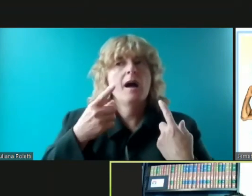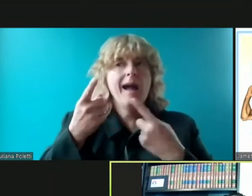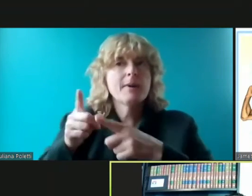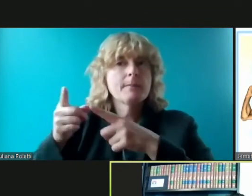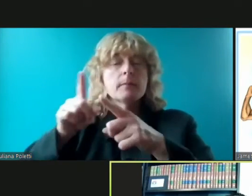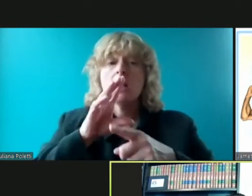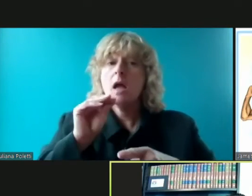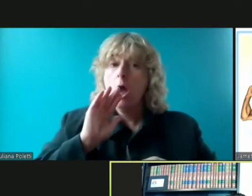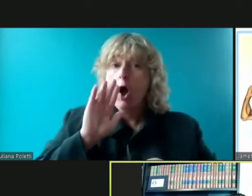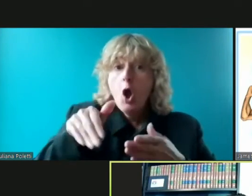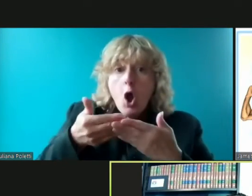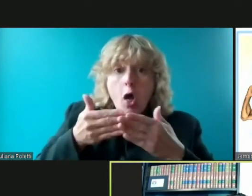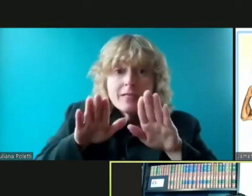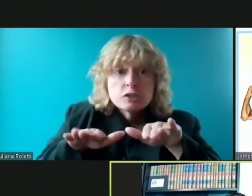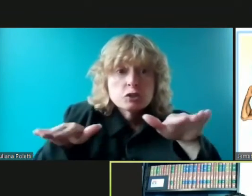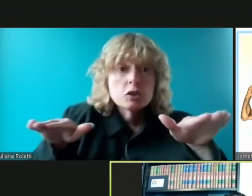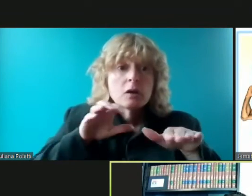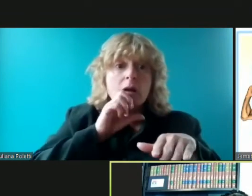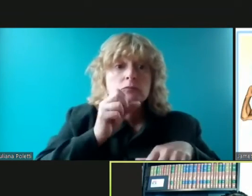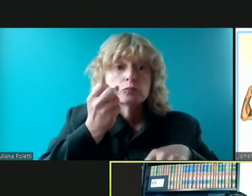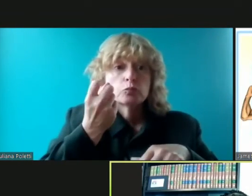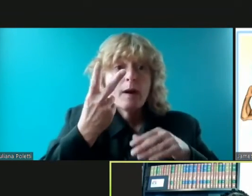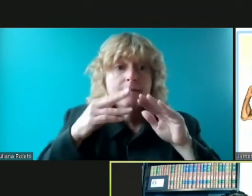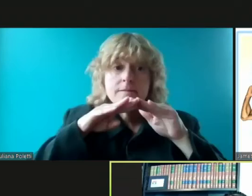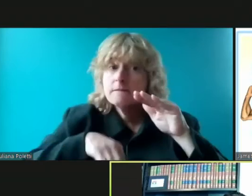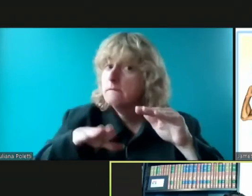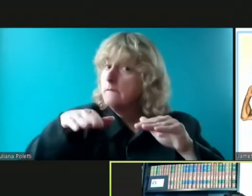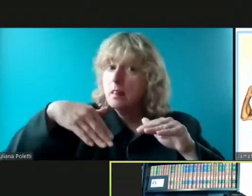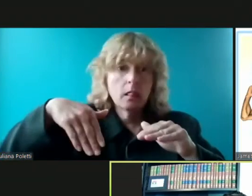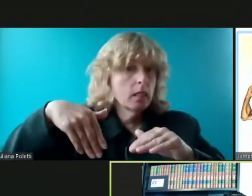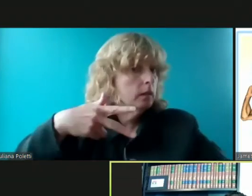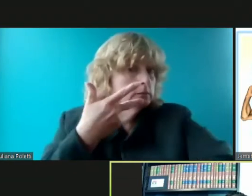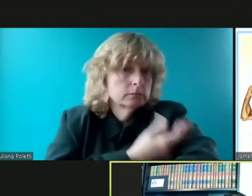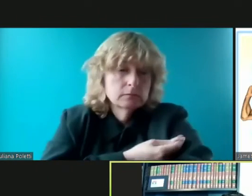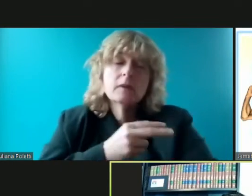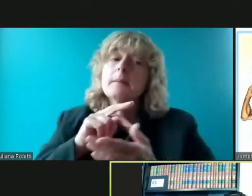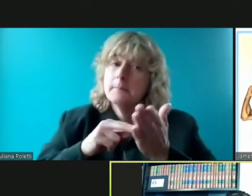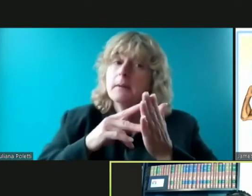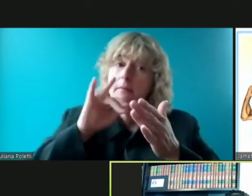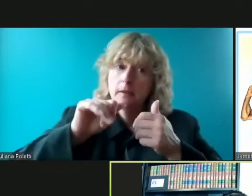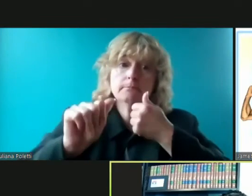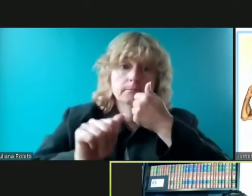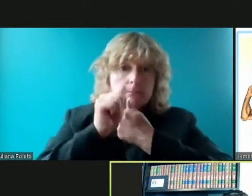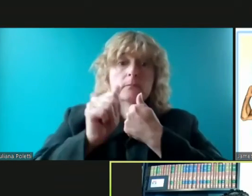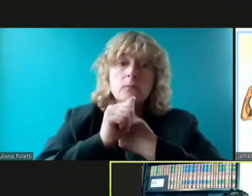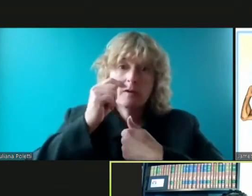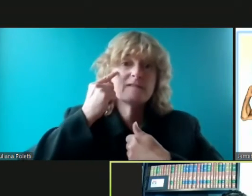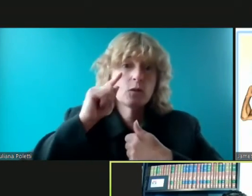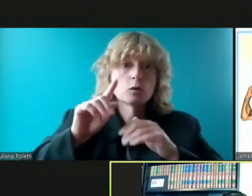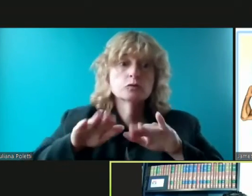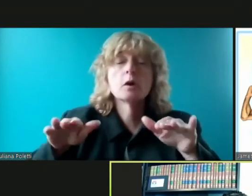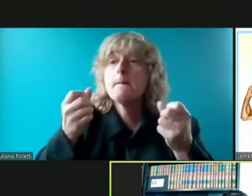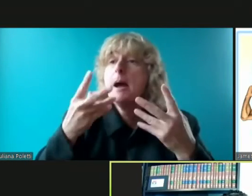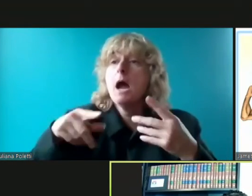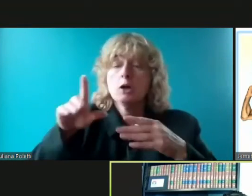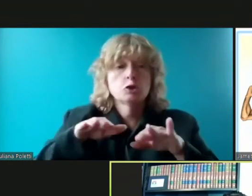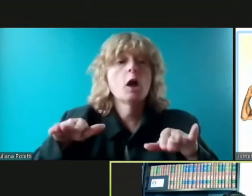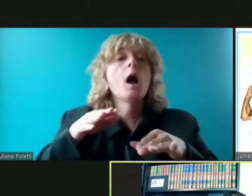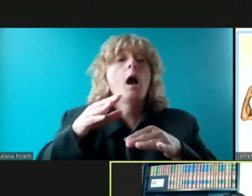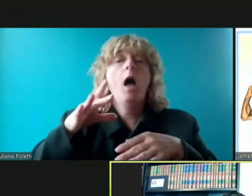vaccinated uh there there are hazards for children um many of them get infected with no symptoms but